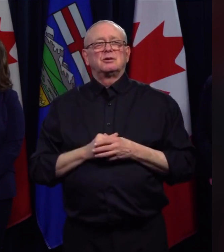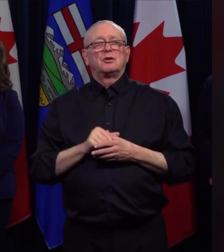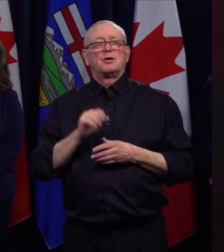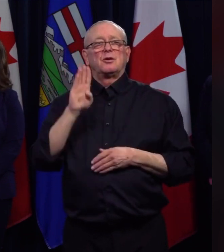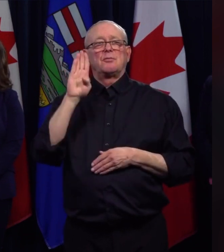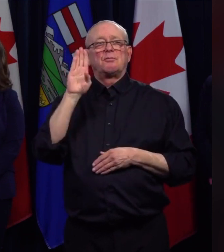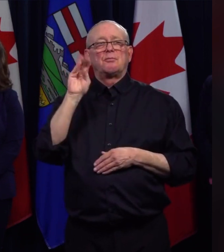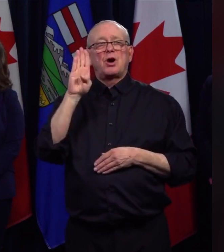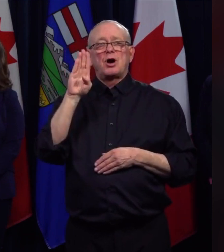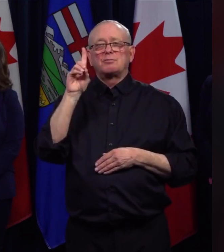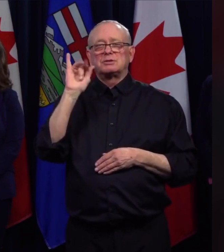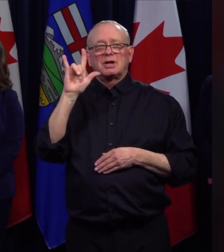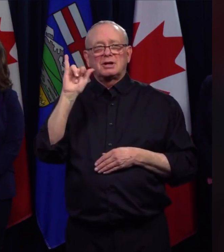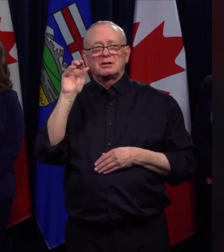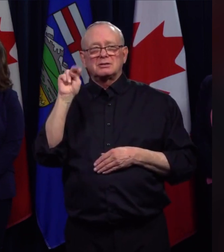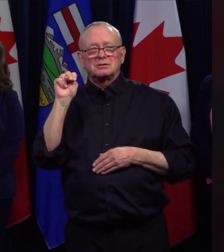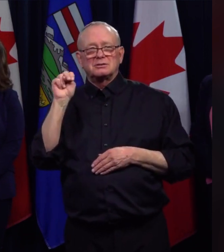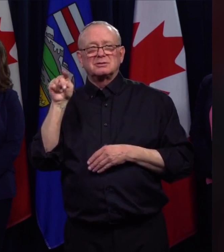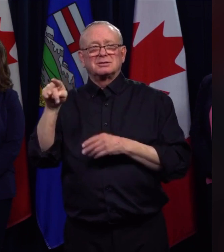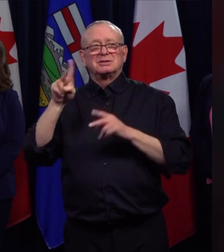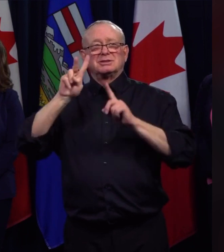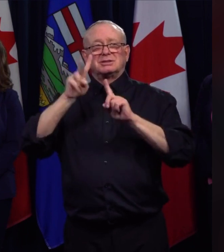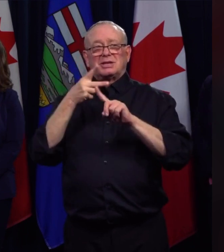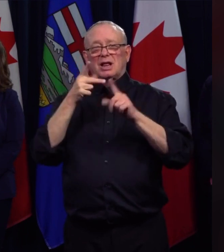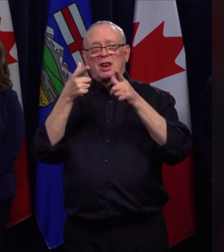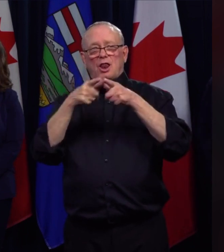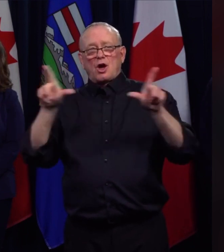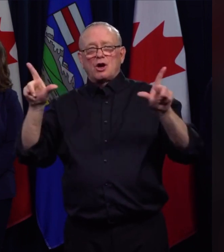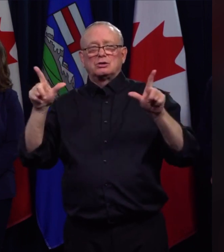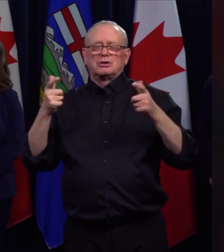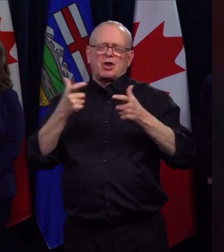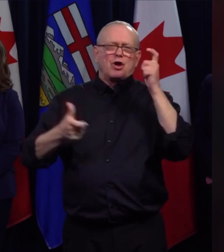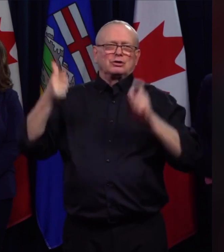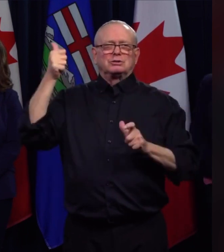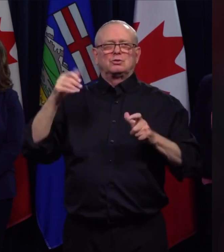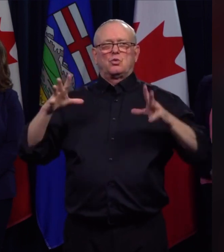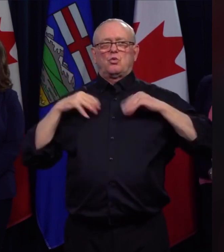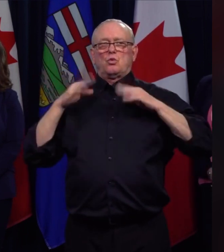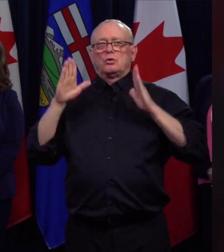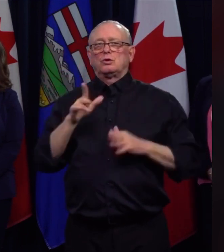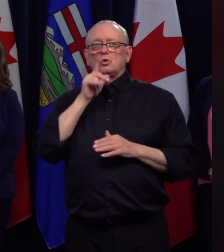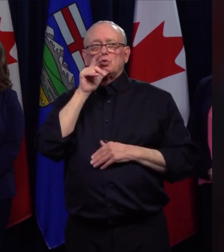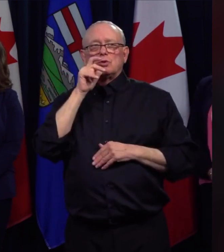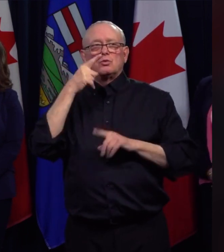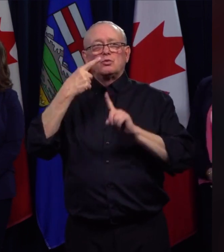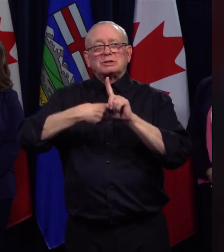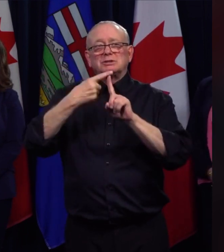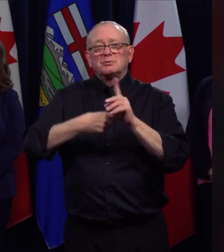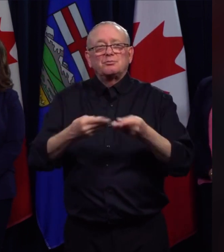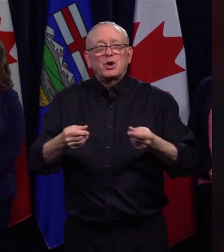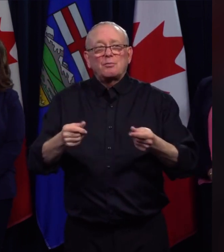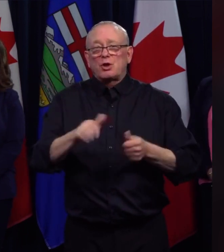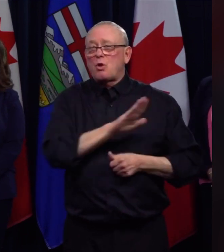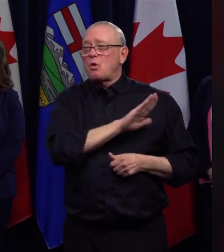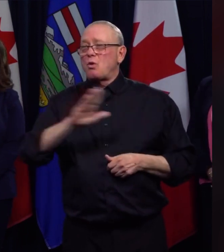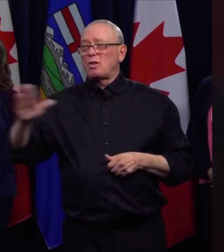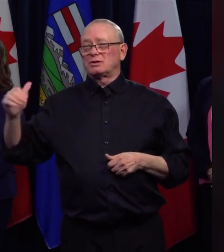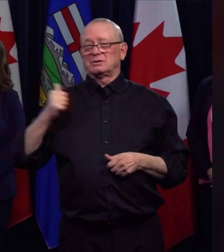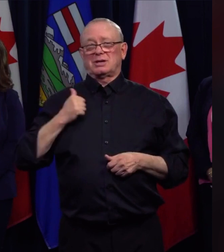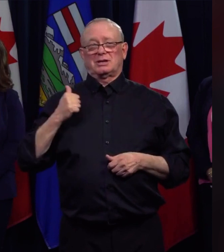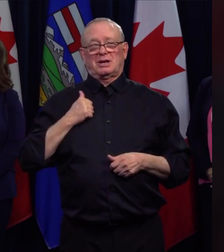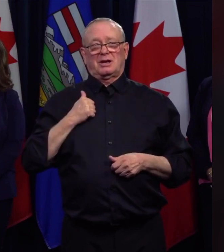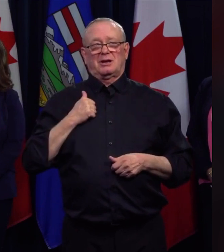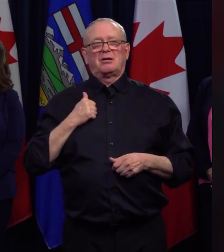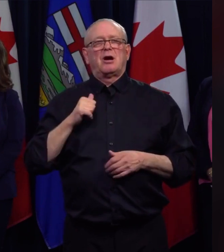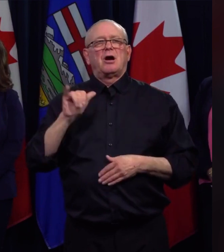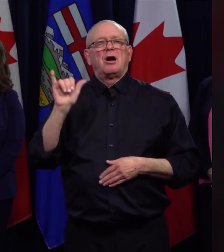owner of rental properties in Canada, who is also one of the top performing